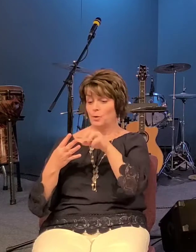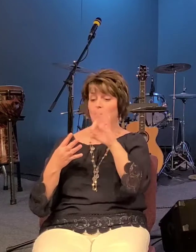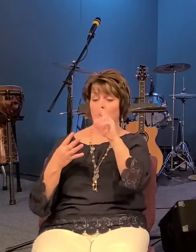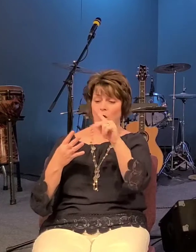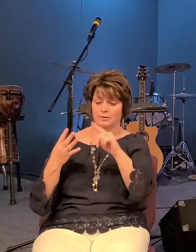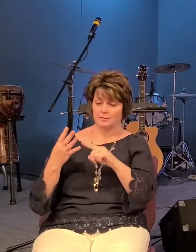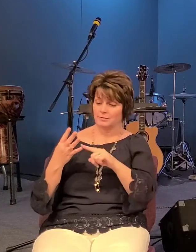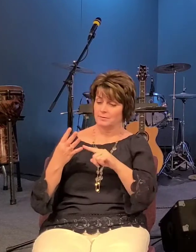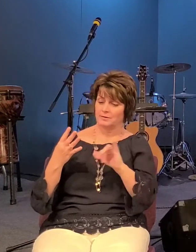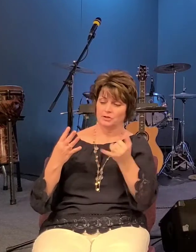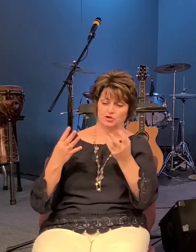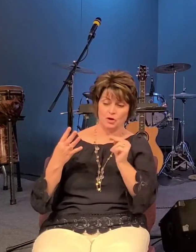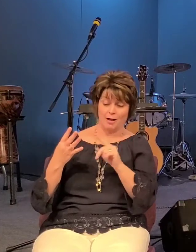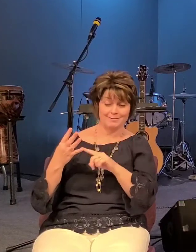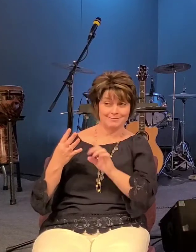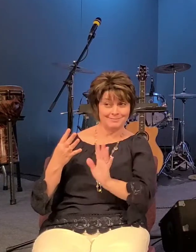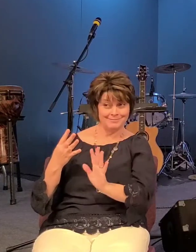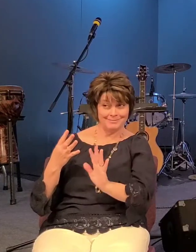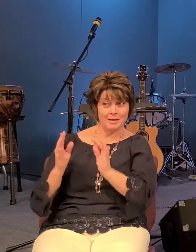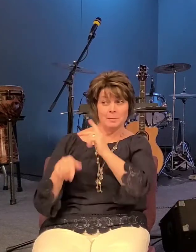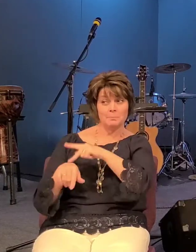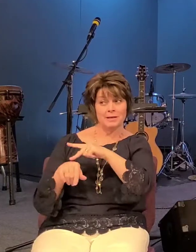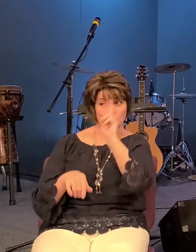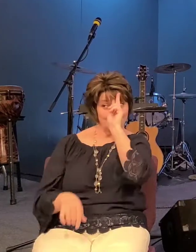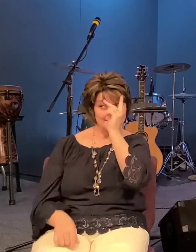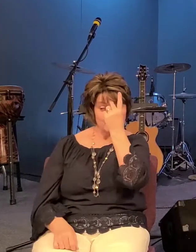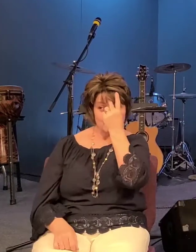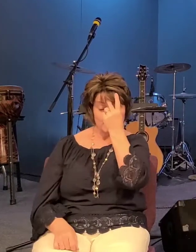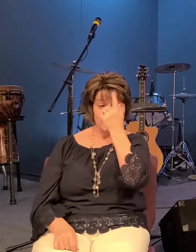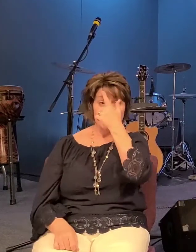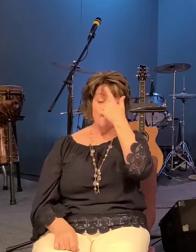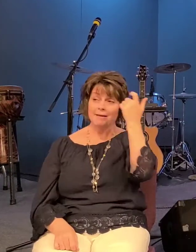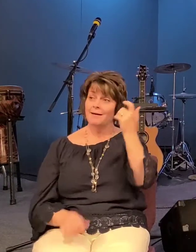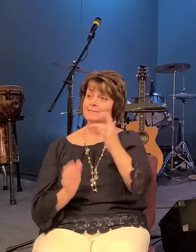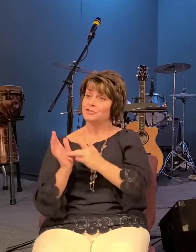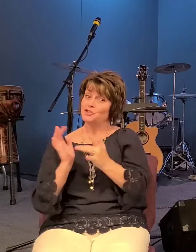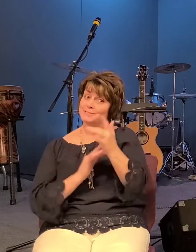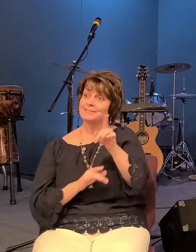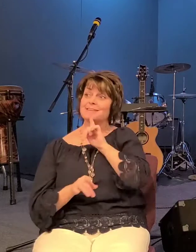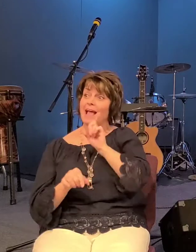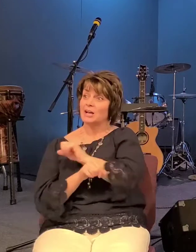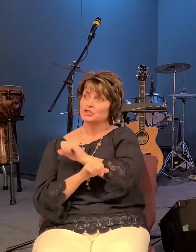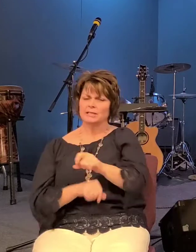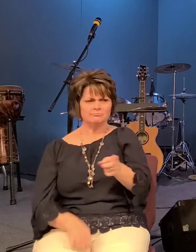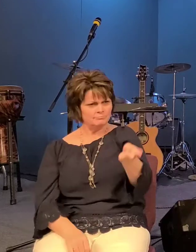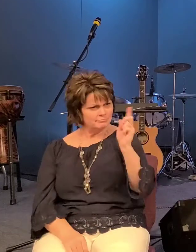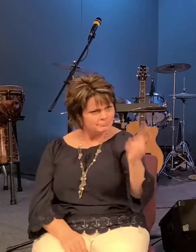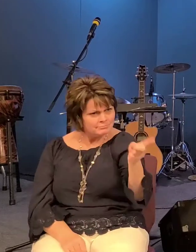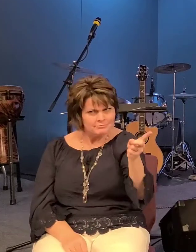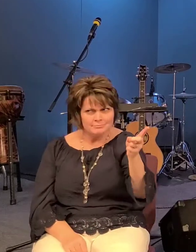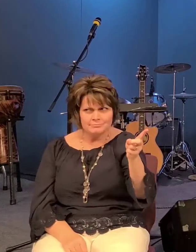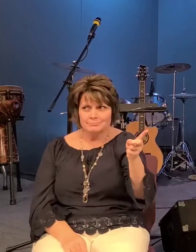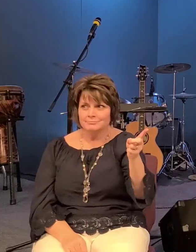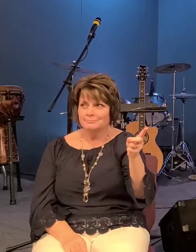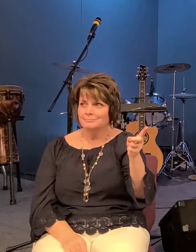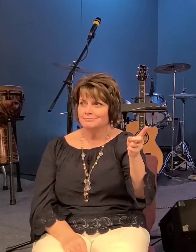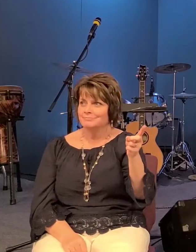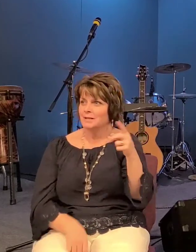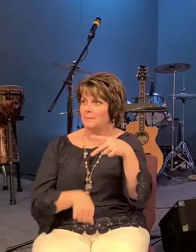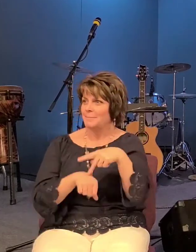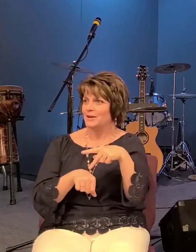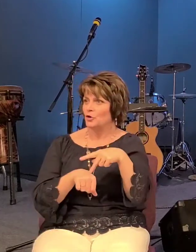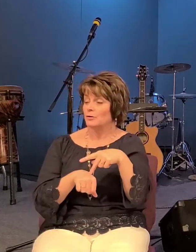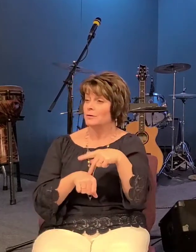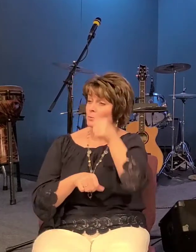matthew jesus rebukes peter because he told him you can't die you're too